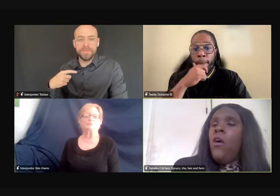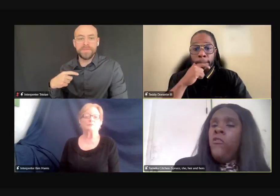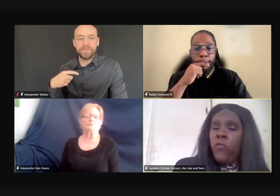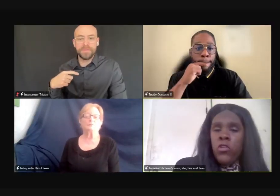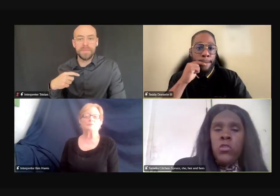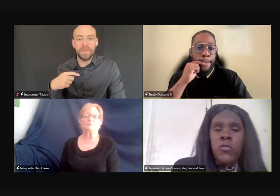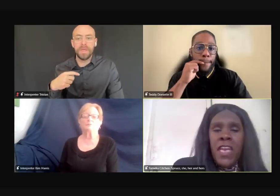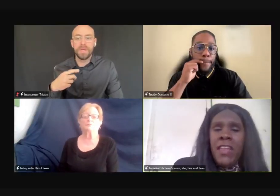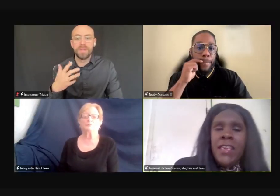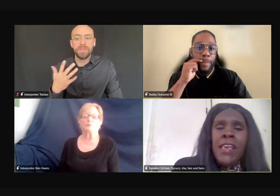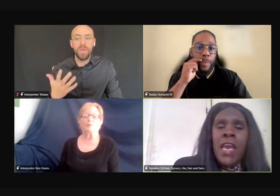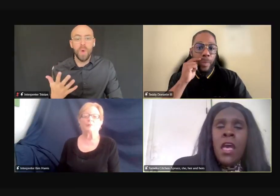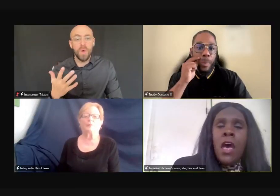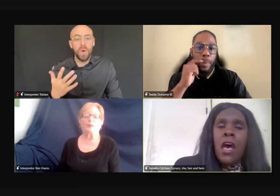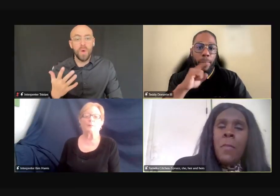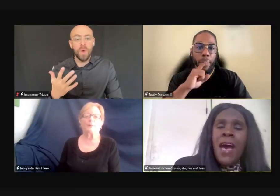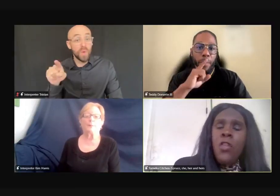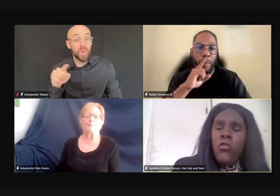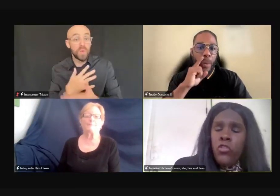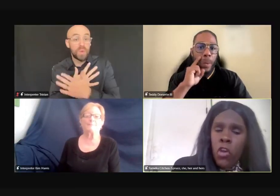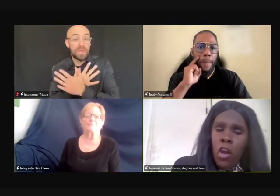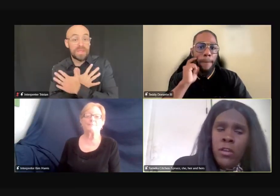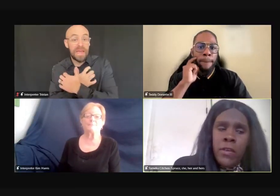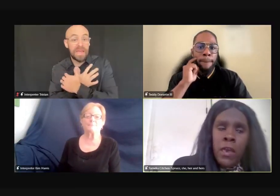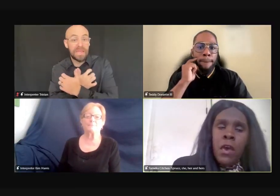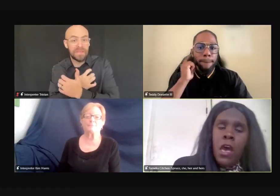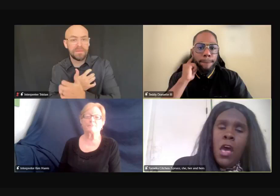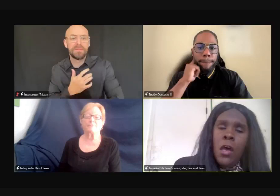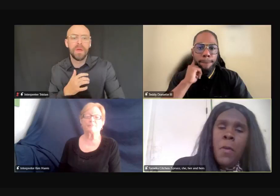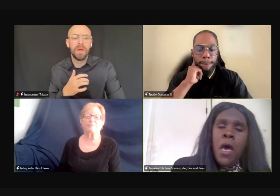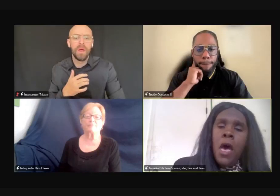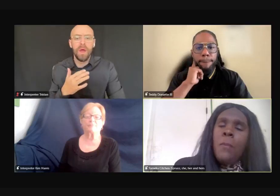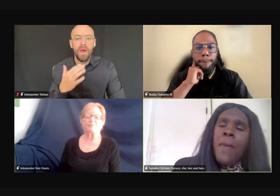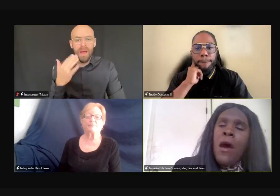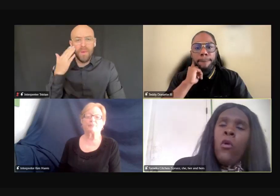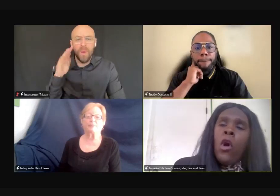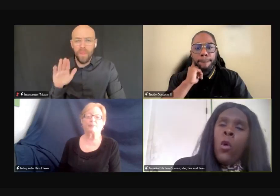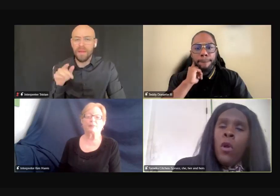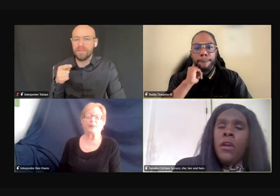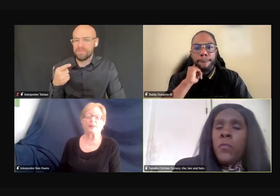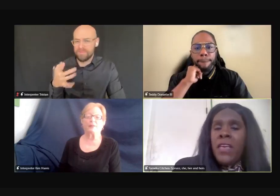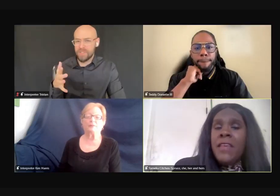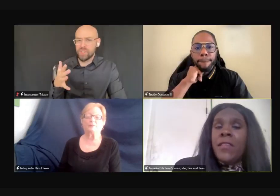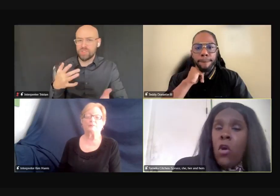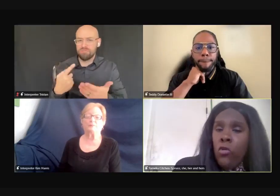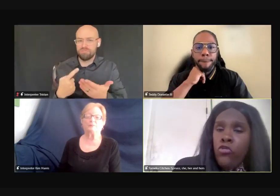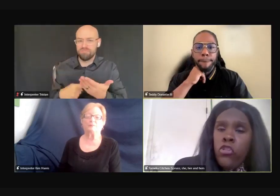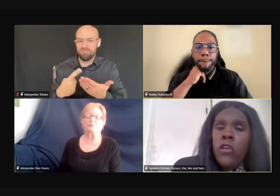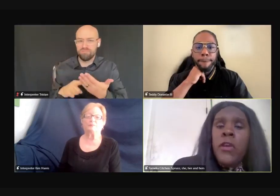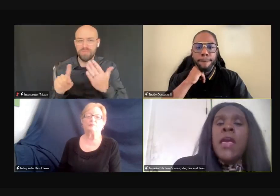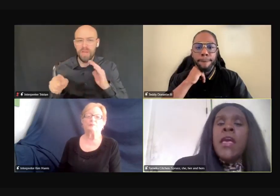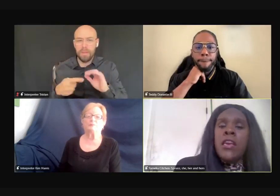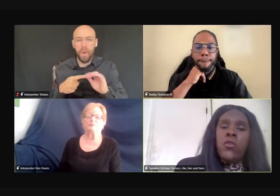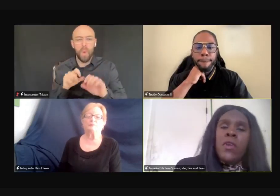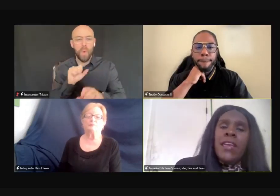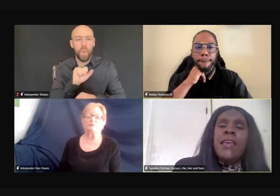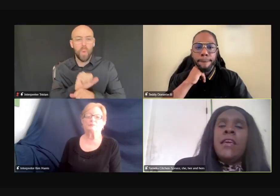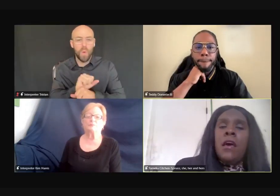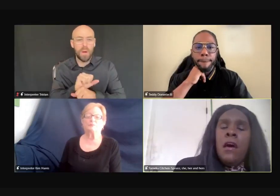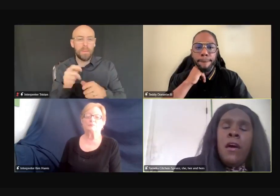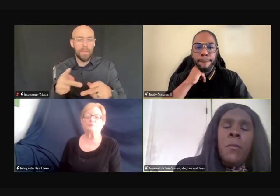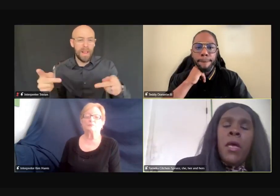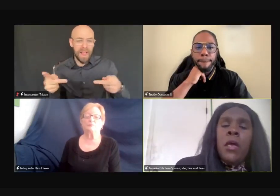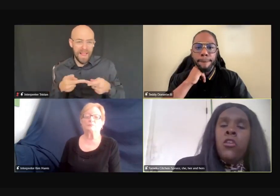for you, Teddy, I know you talked about workplace culture and